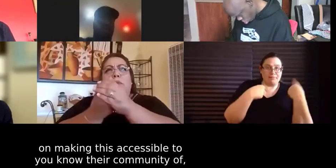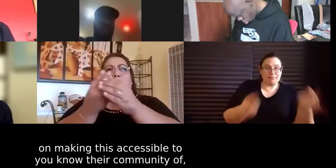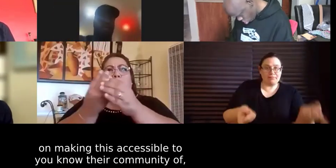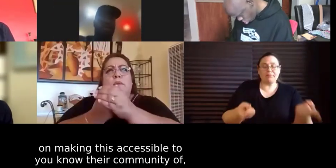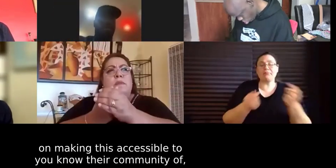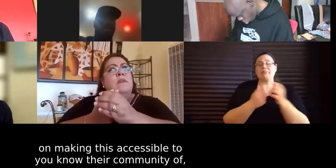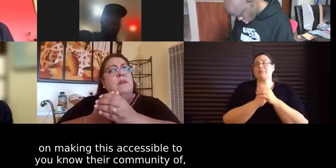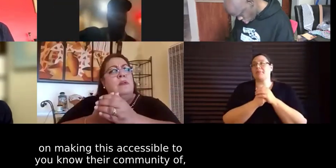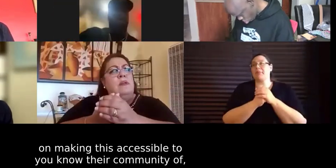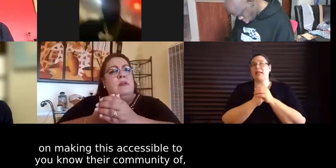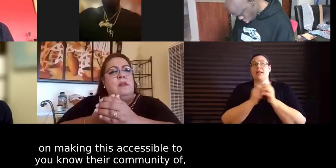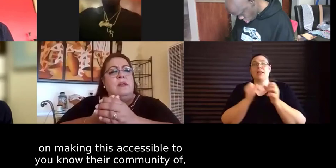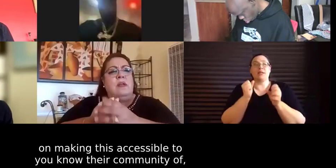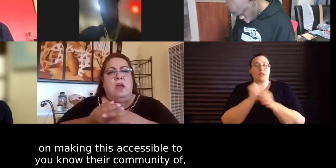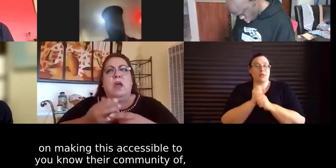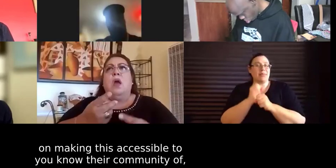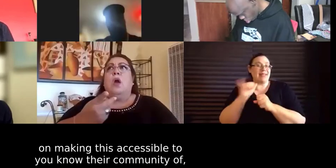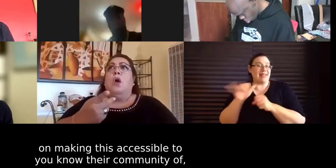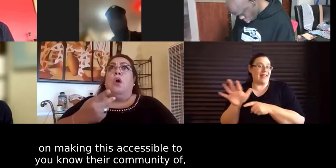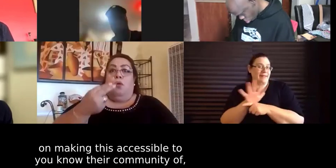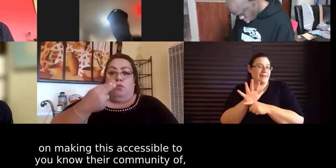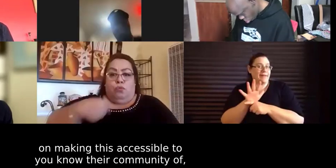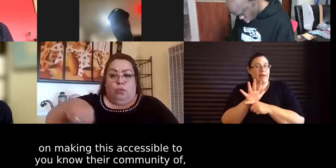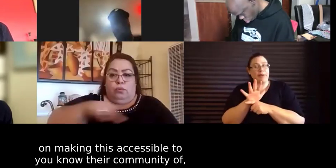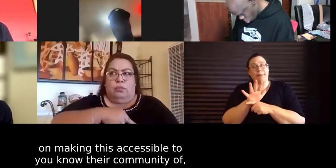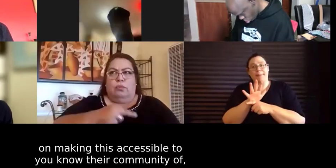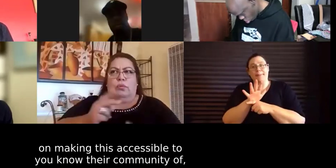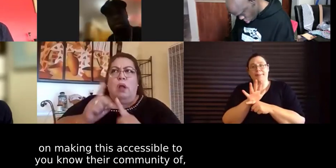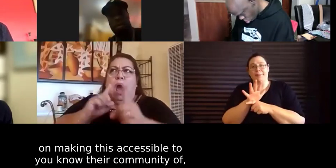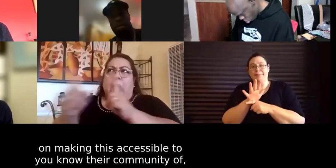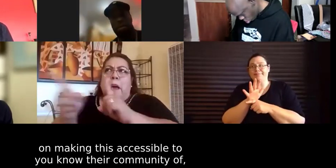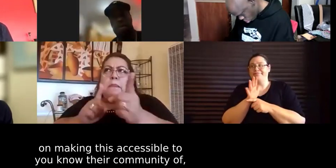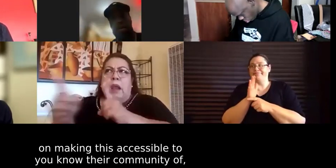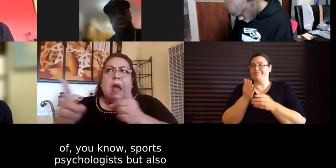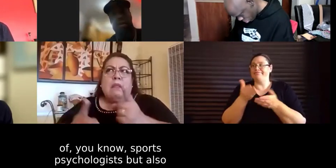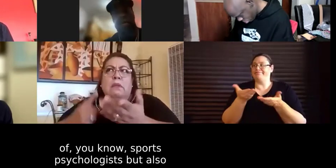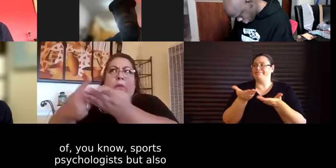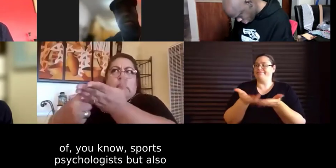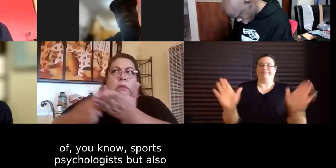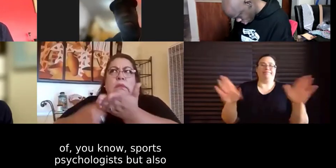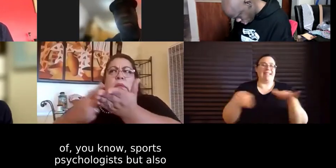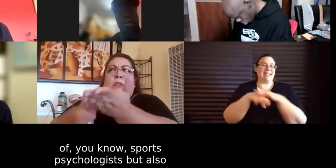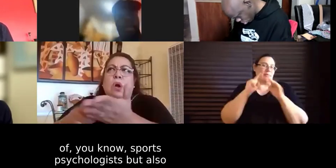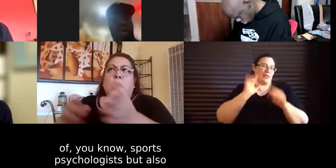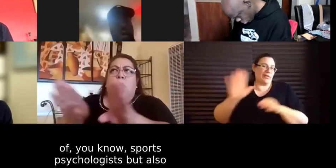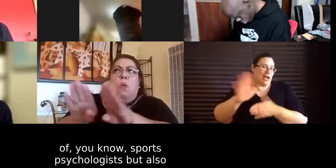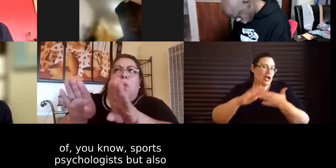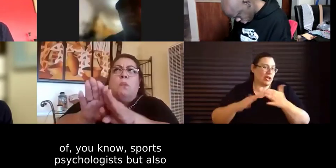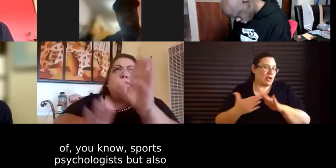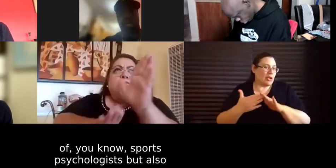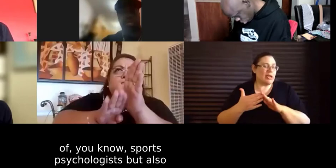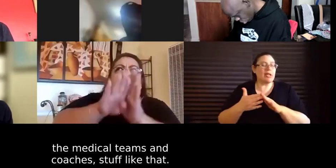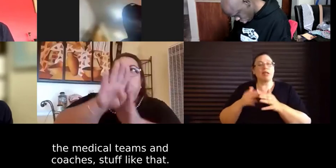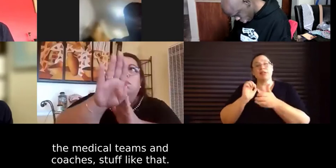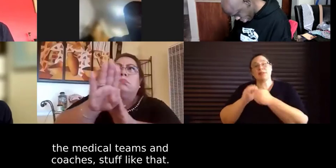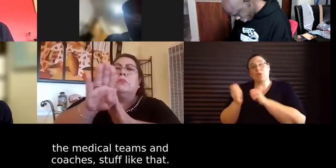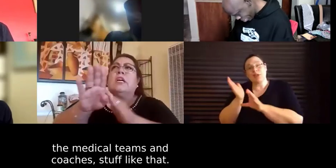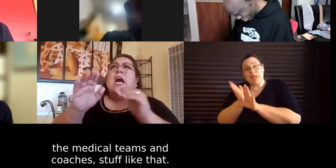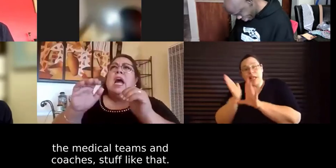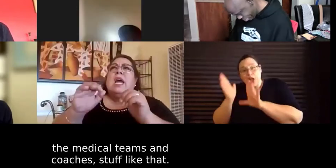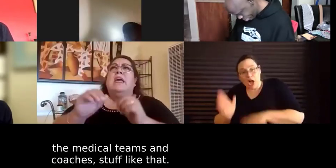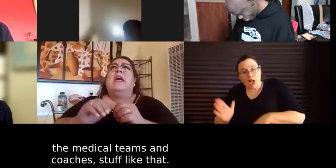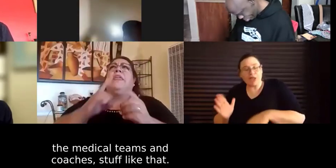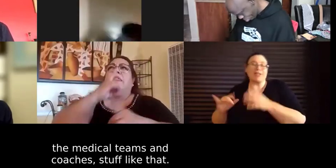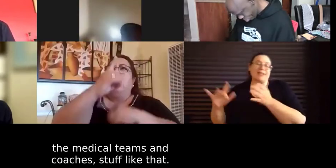this accessible to you know their community of you know sports psychologists but also the medical